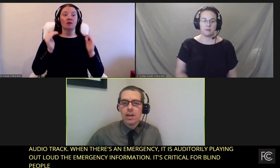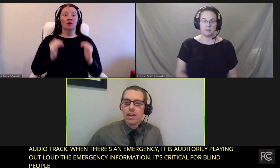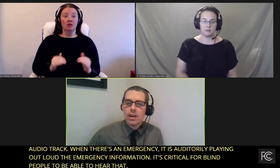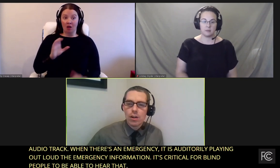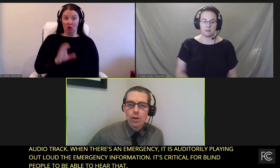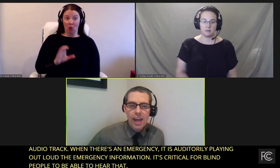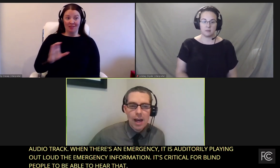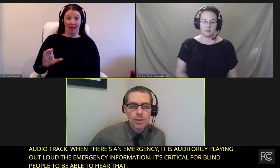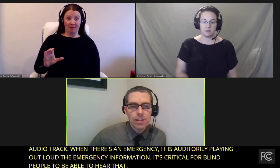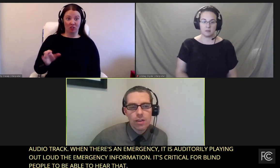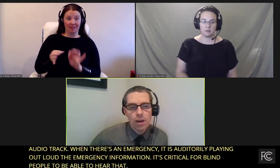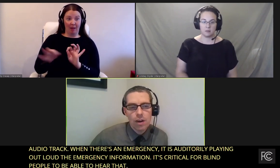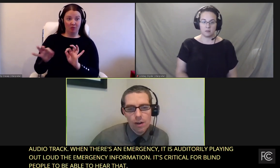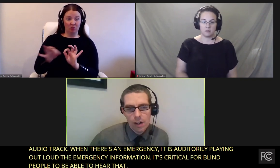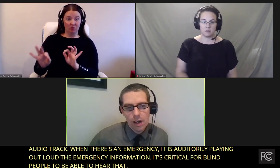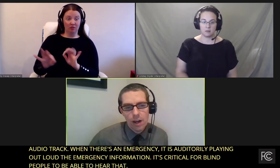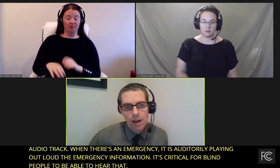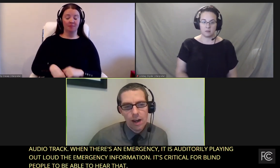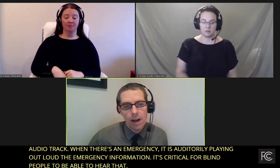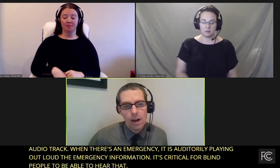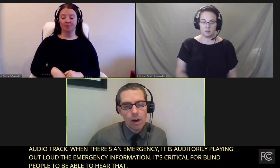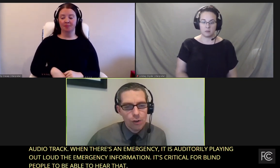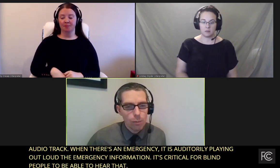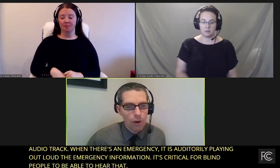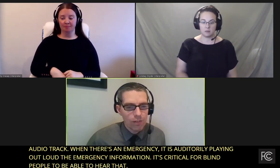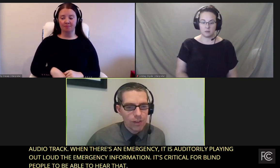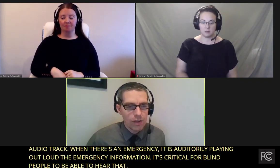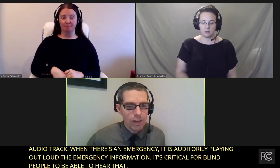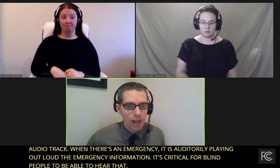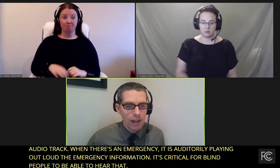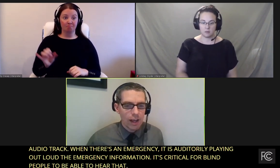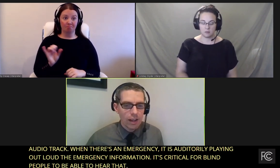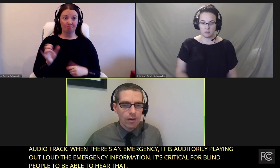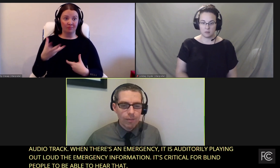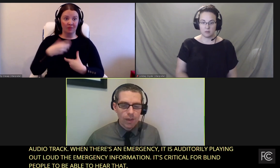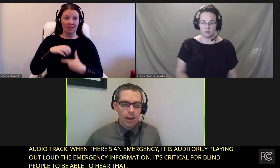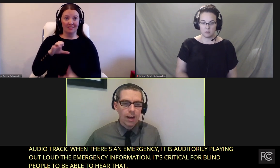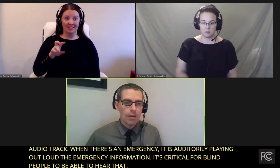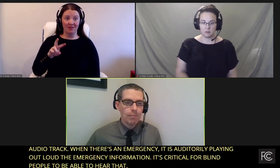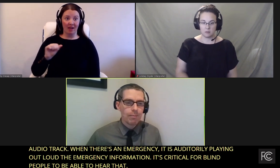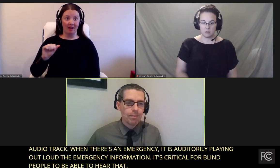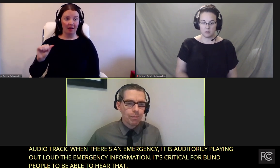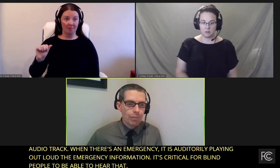captions. Closed captions are also part of the CVAA.